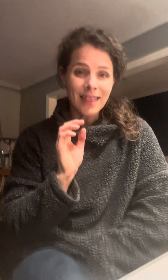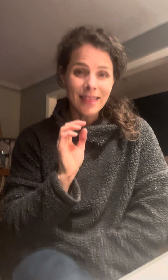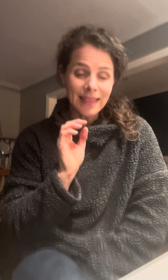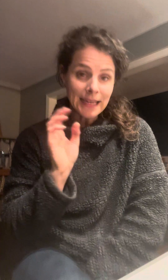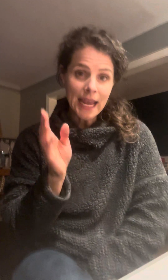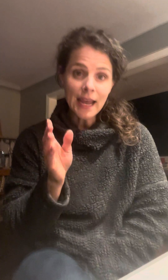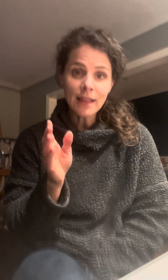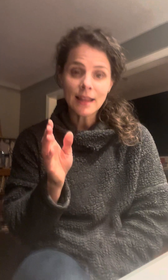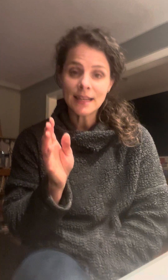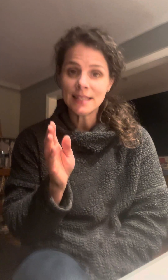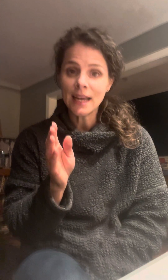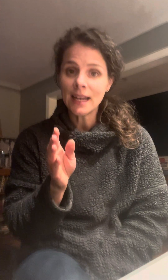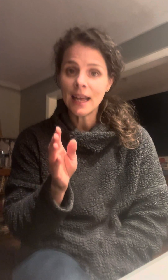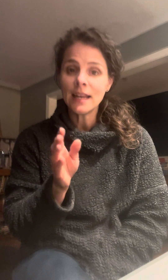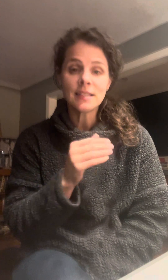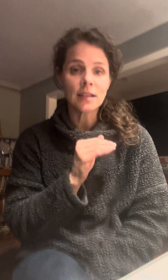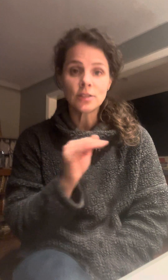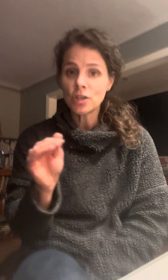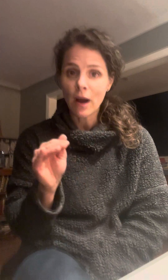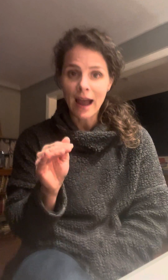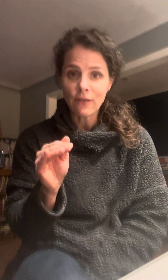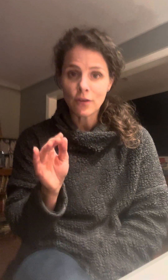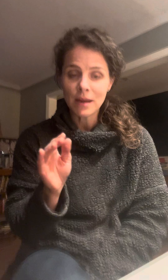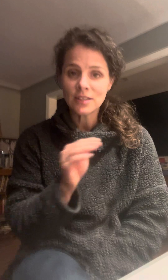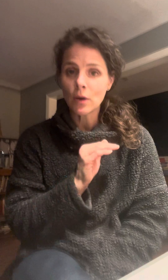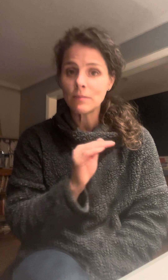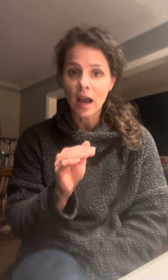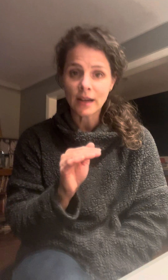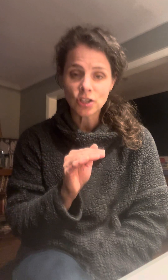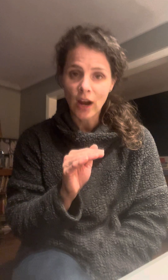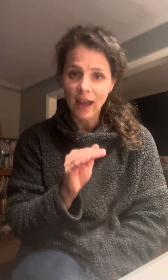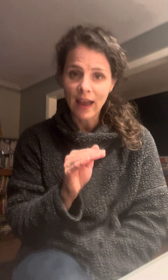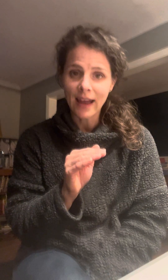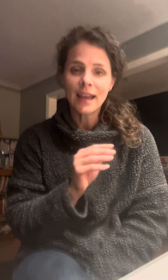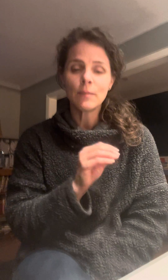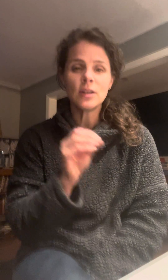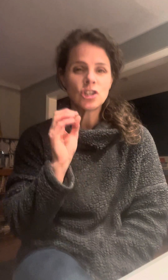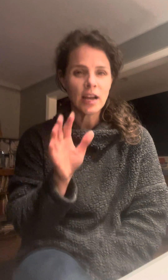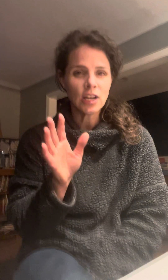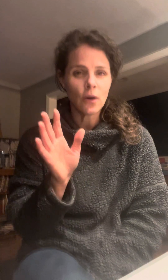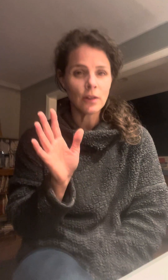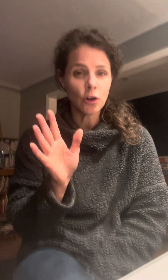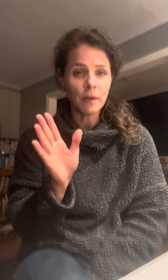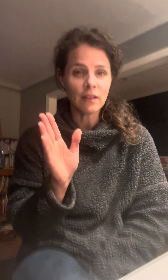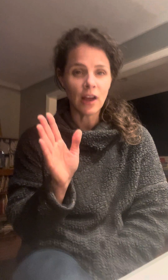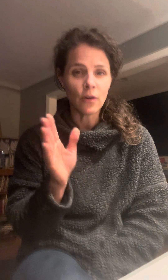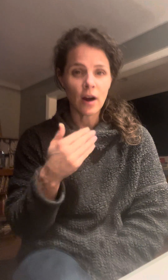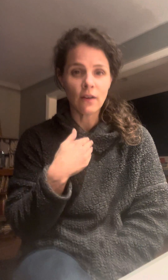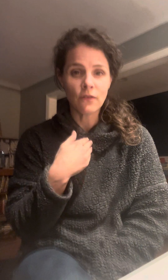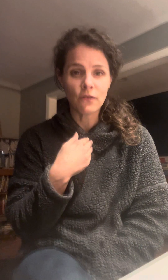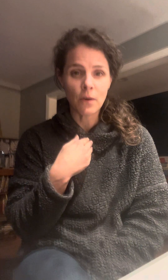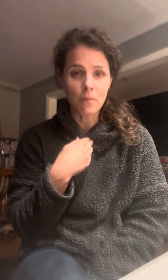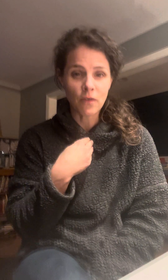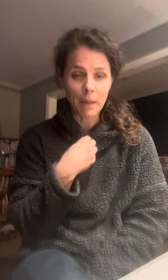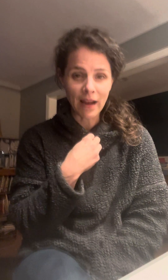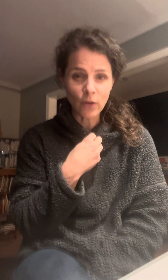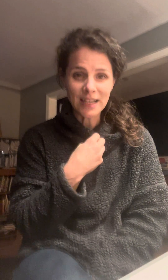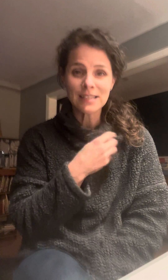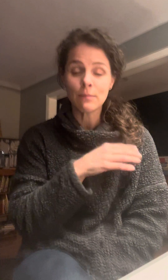the key that they sing it in is too high for me, so I'm not going to try that. I'm going to try to go a little bit lower for my voice, but